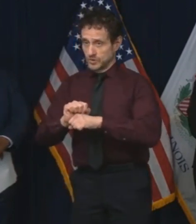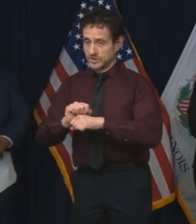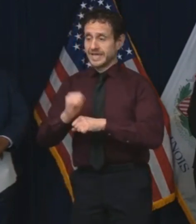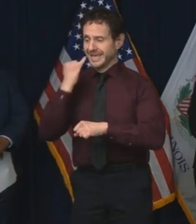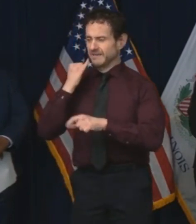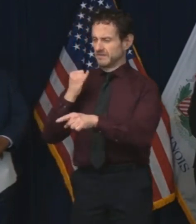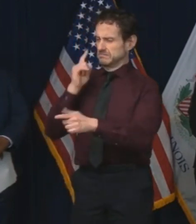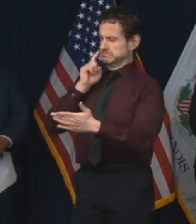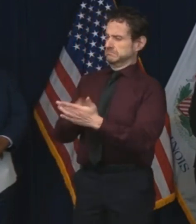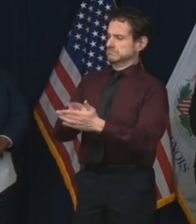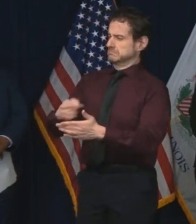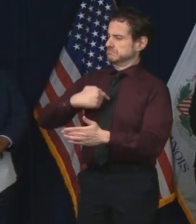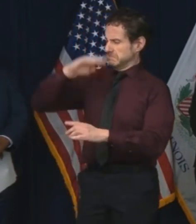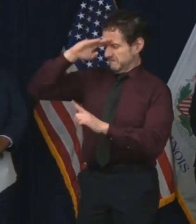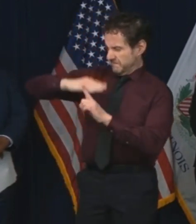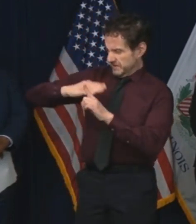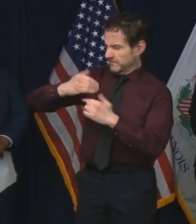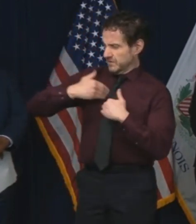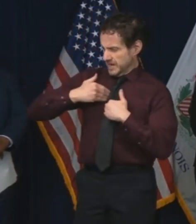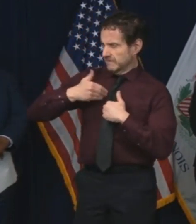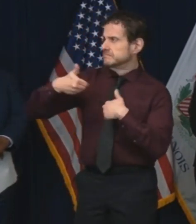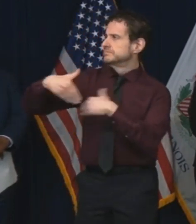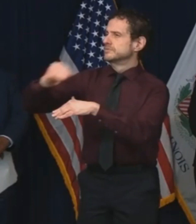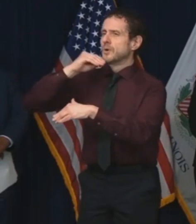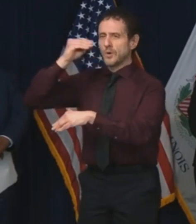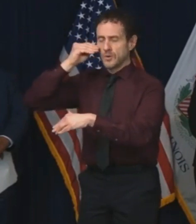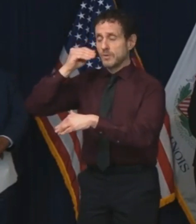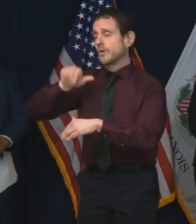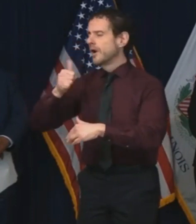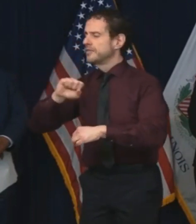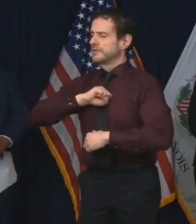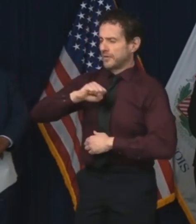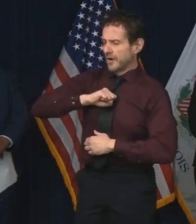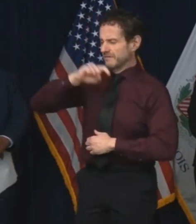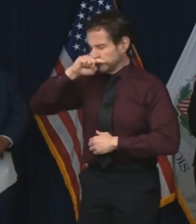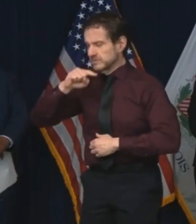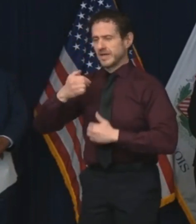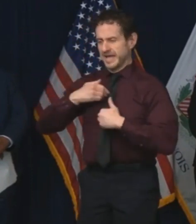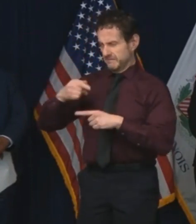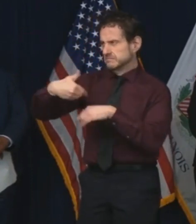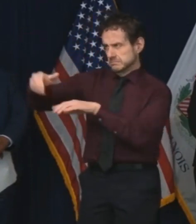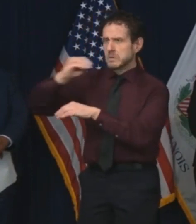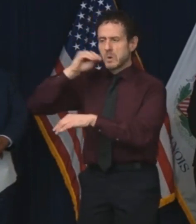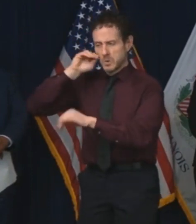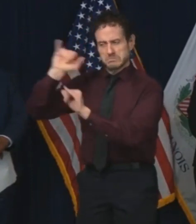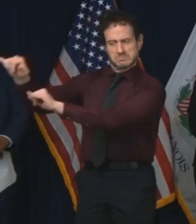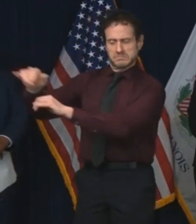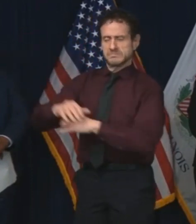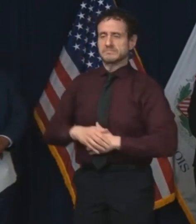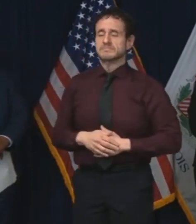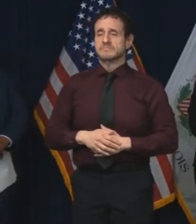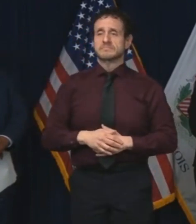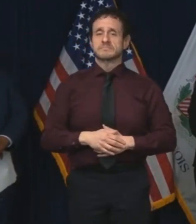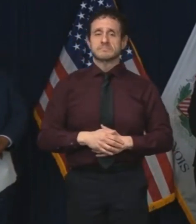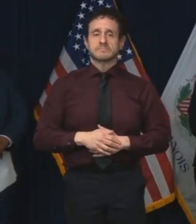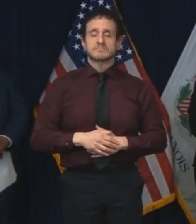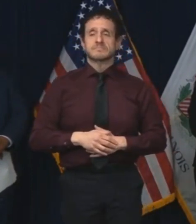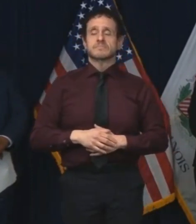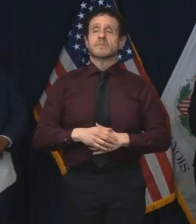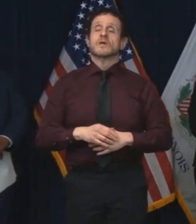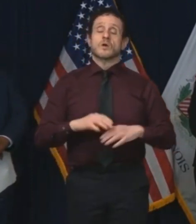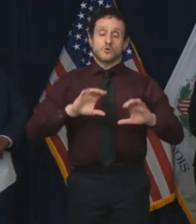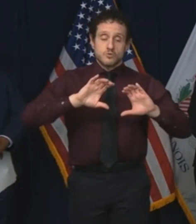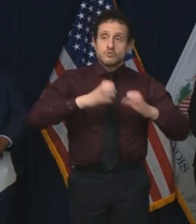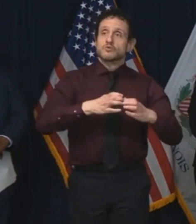home for fever or any other COVID-related symptoms. We halted non-essential visits to our facilities. All group activities